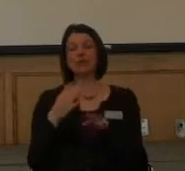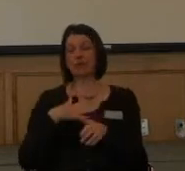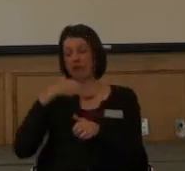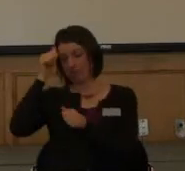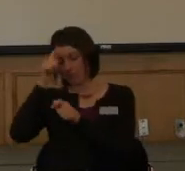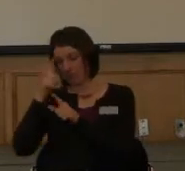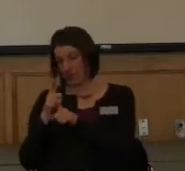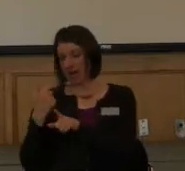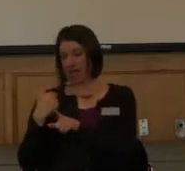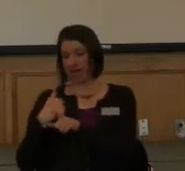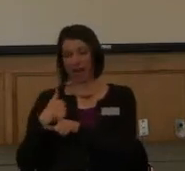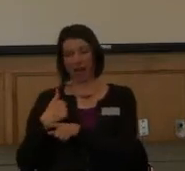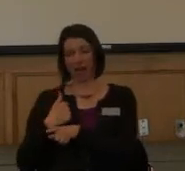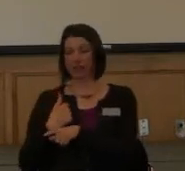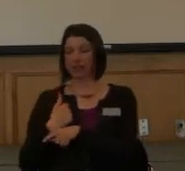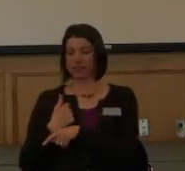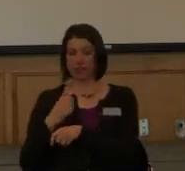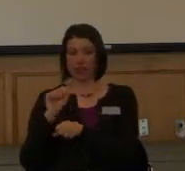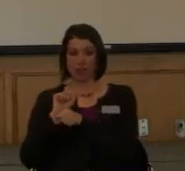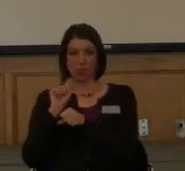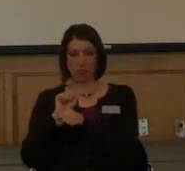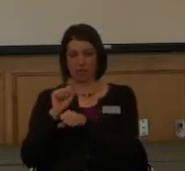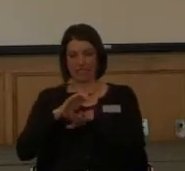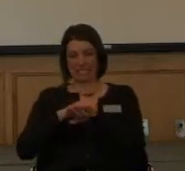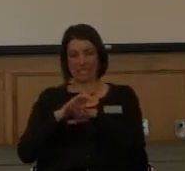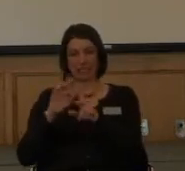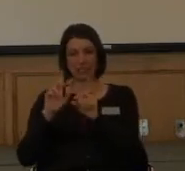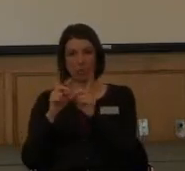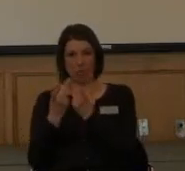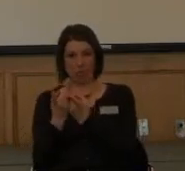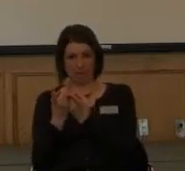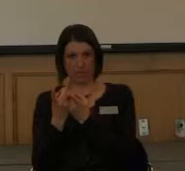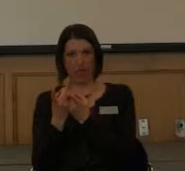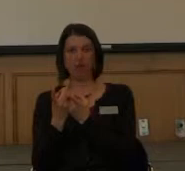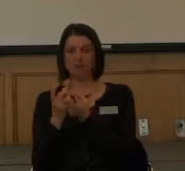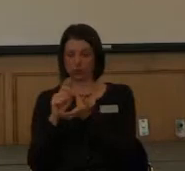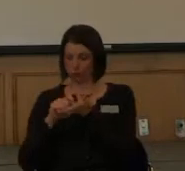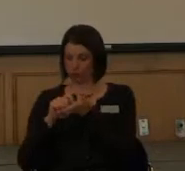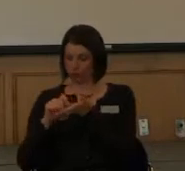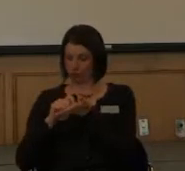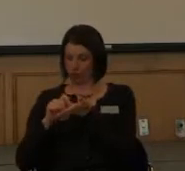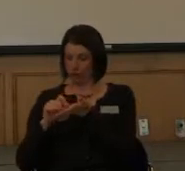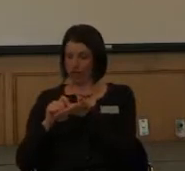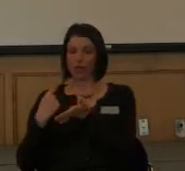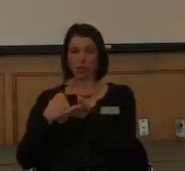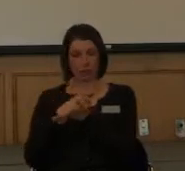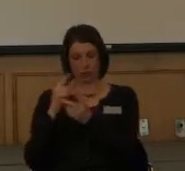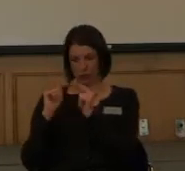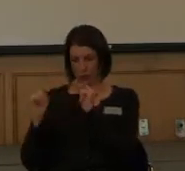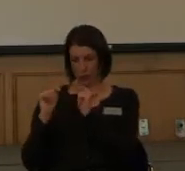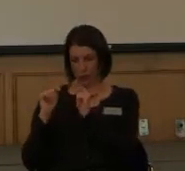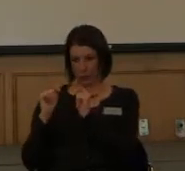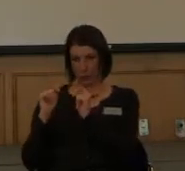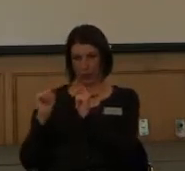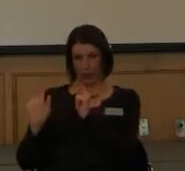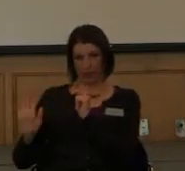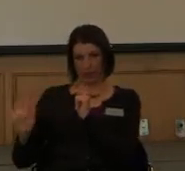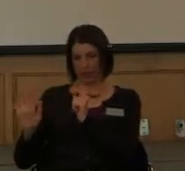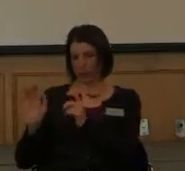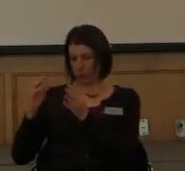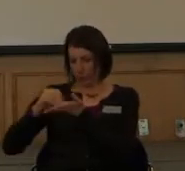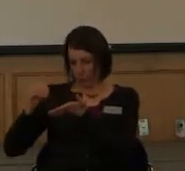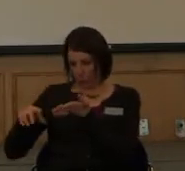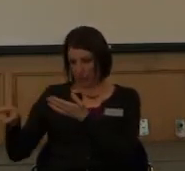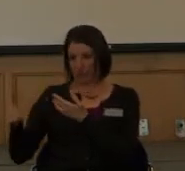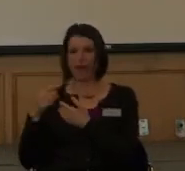used to work at the English department in their writing center, two students with their essays, and there